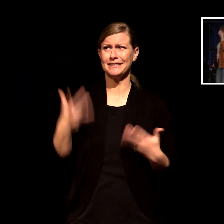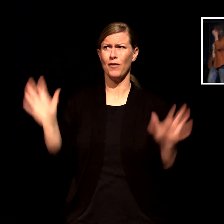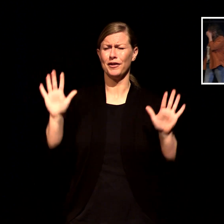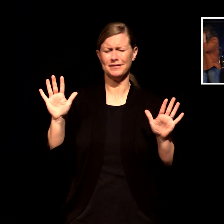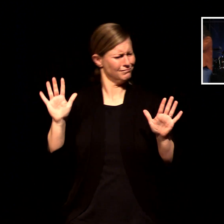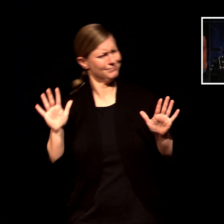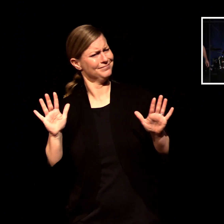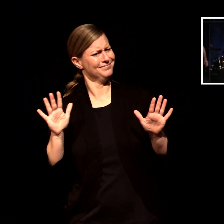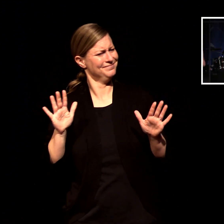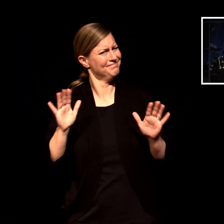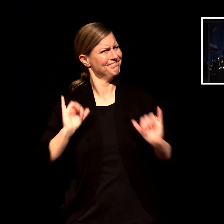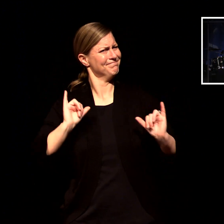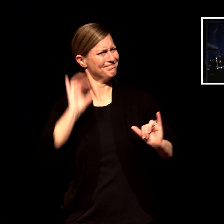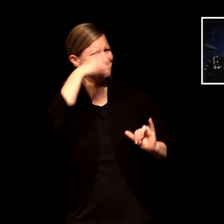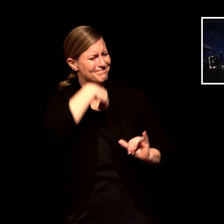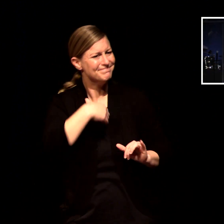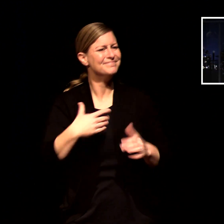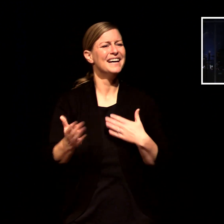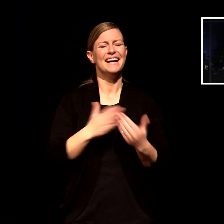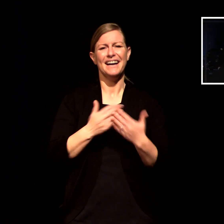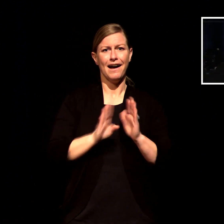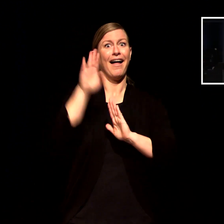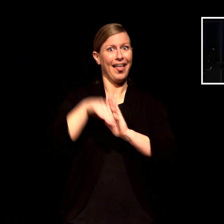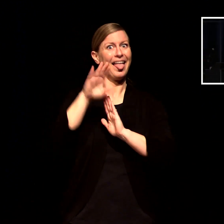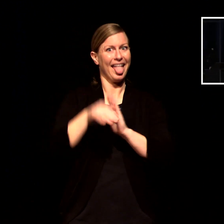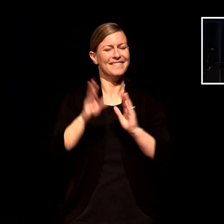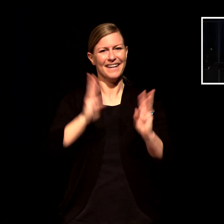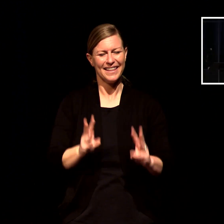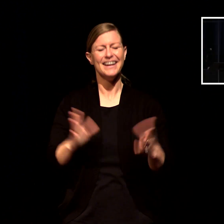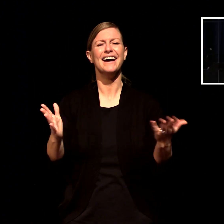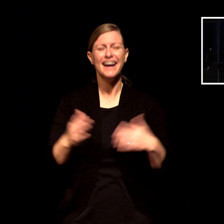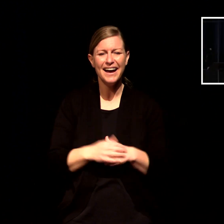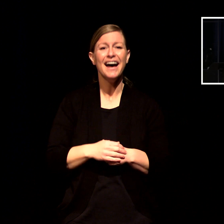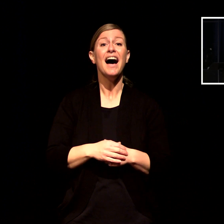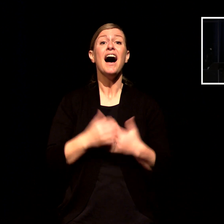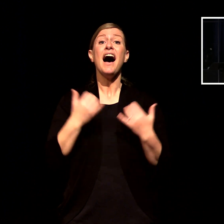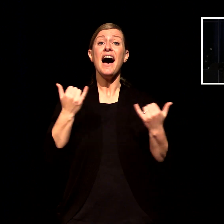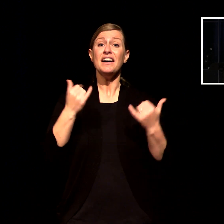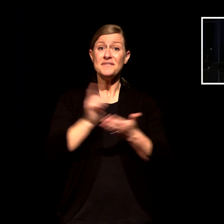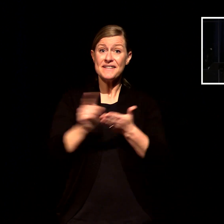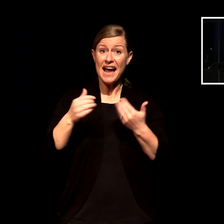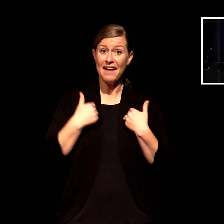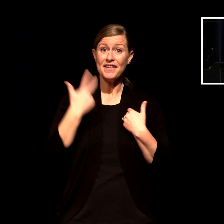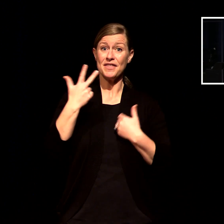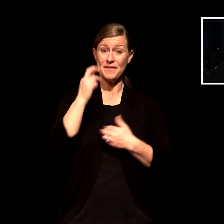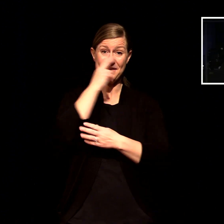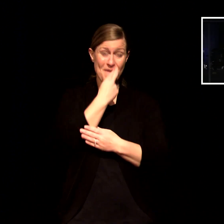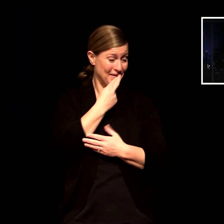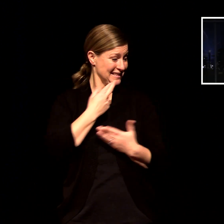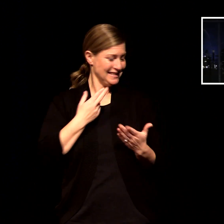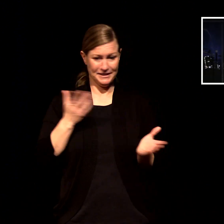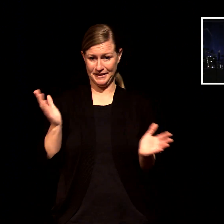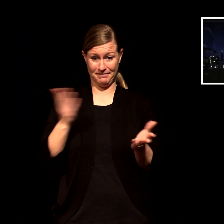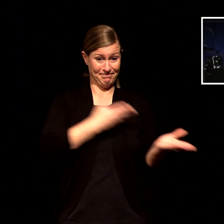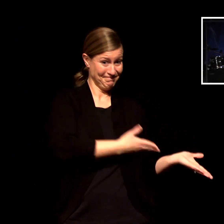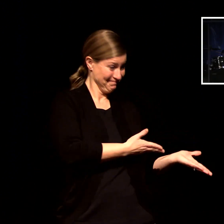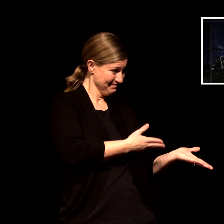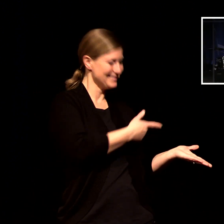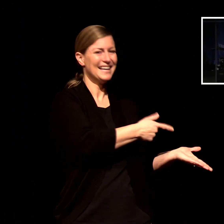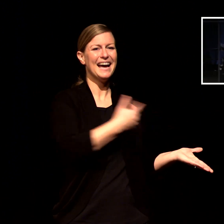hey we have three roses here on the platform and we put roses on the stage just to symbolize when someone has put